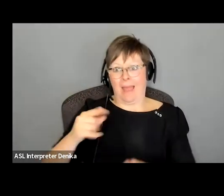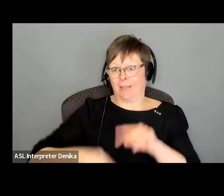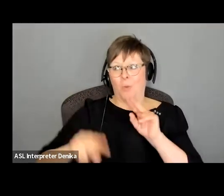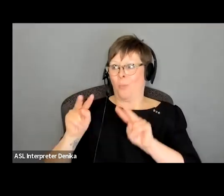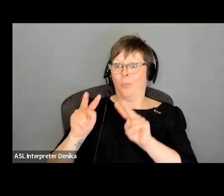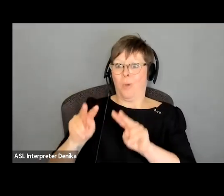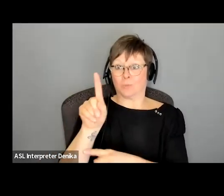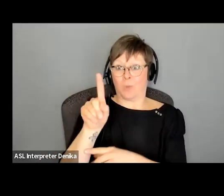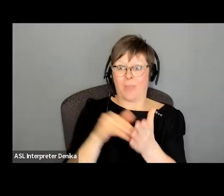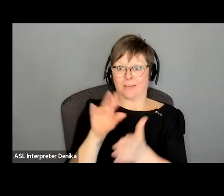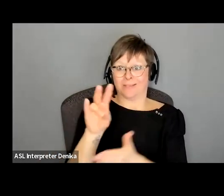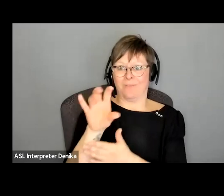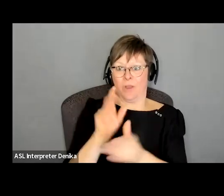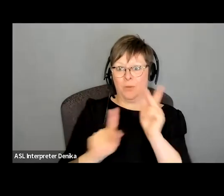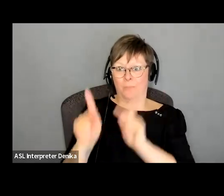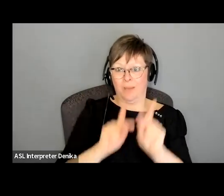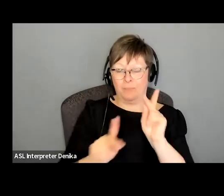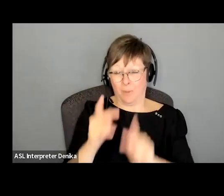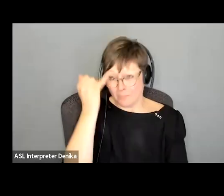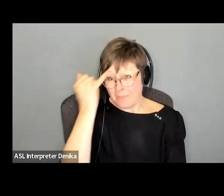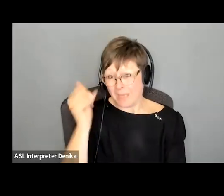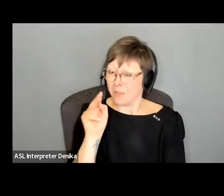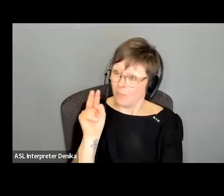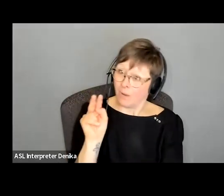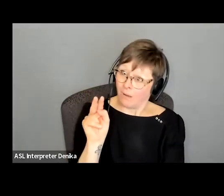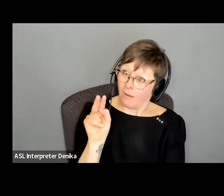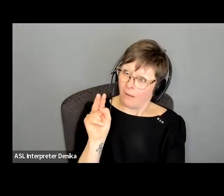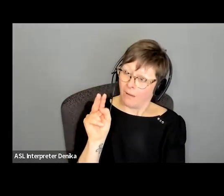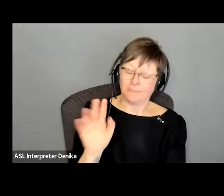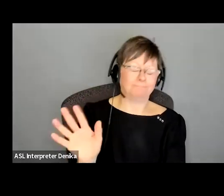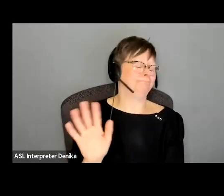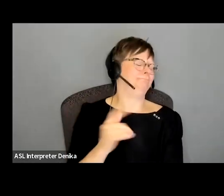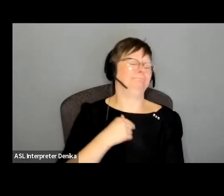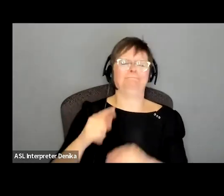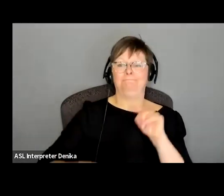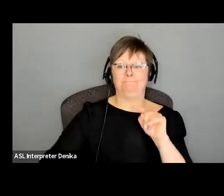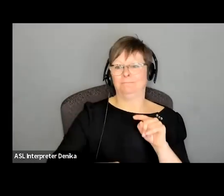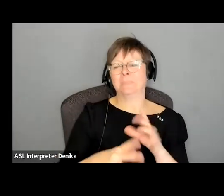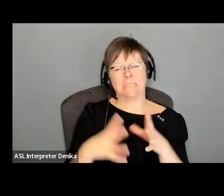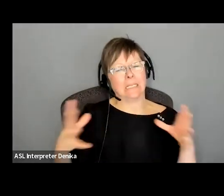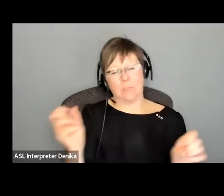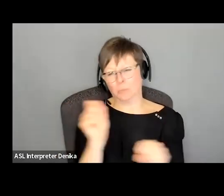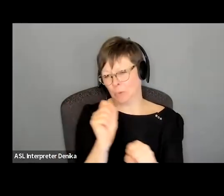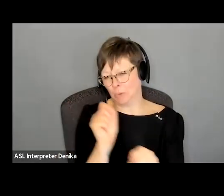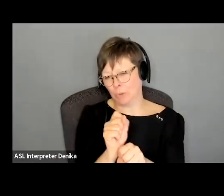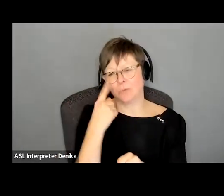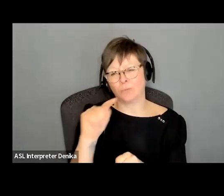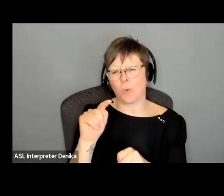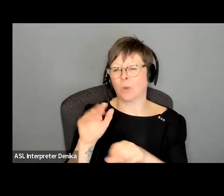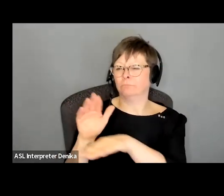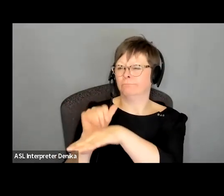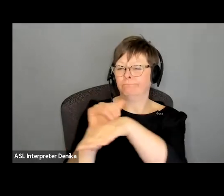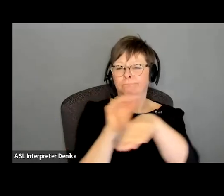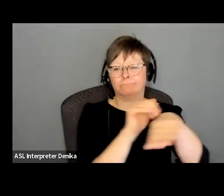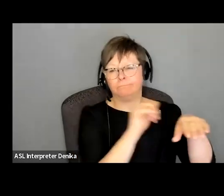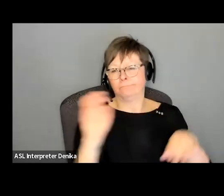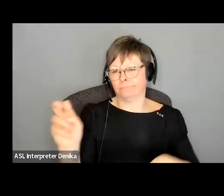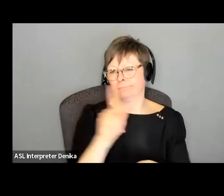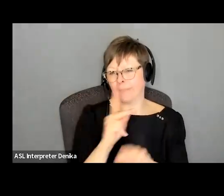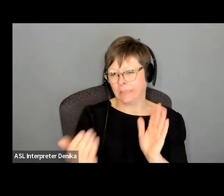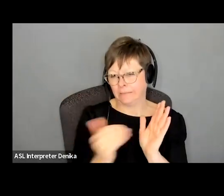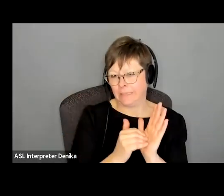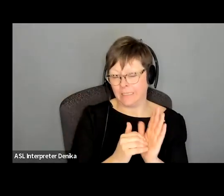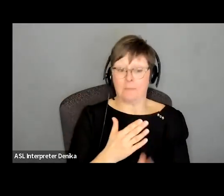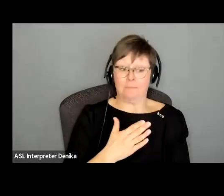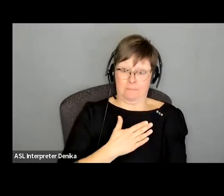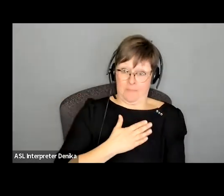could sitting in my room but you know and and then there was a lot of work to be done at the recalls so uh my recalls and